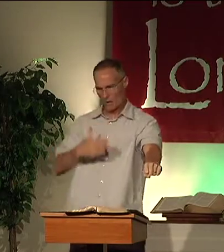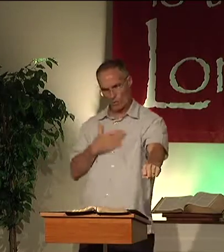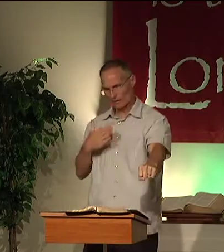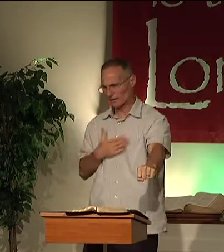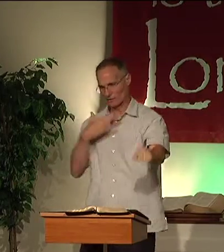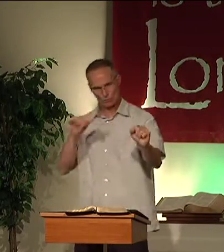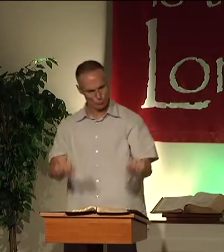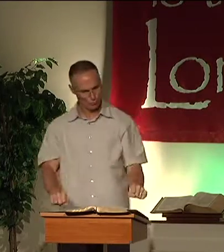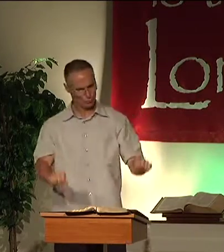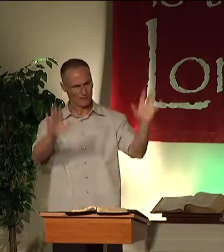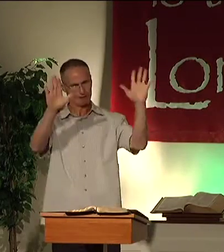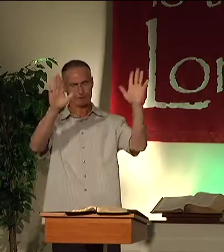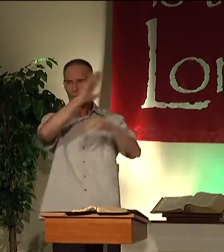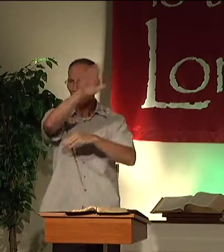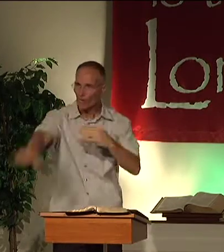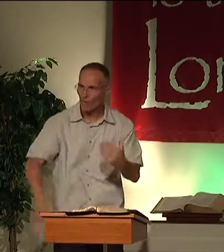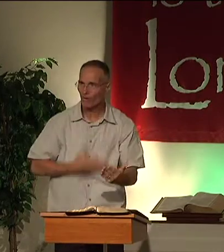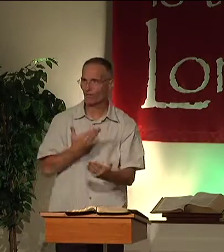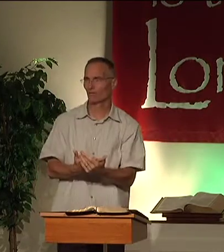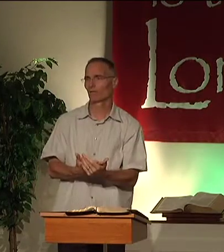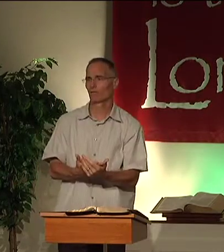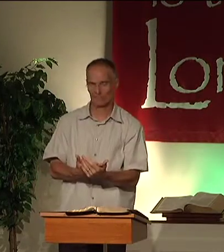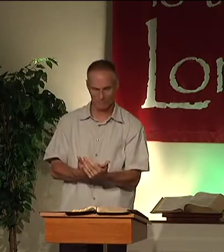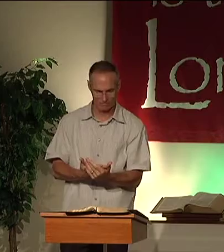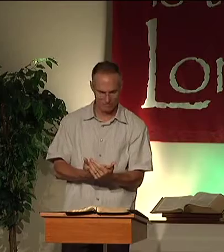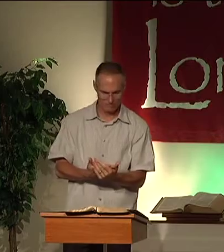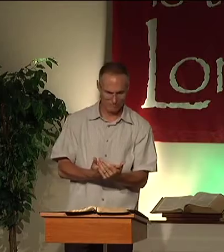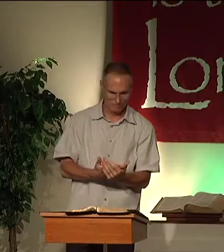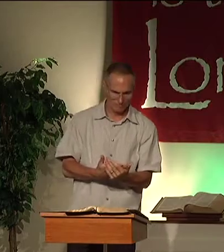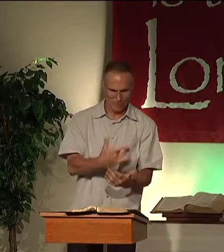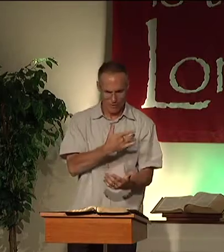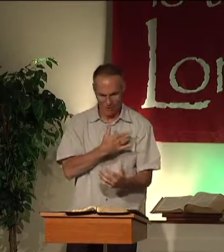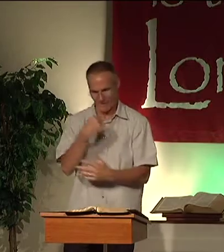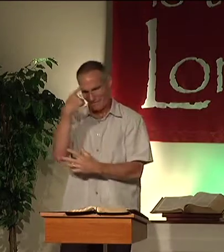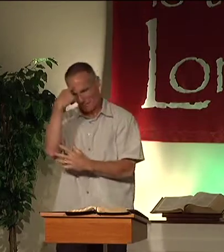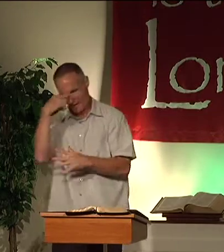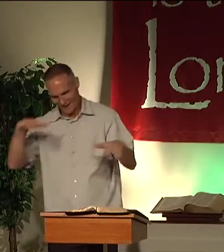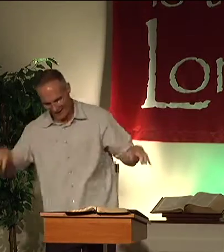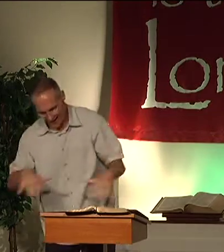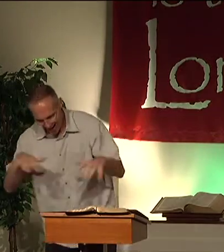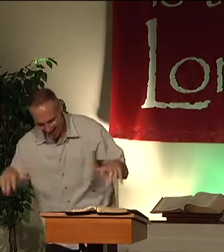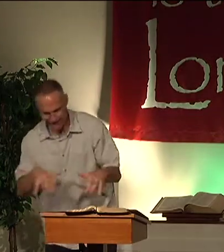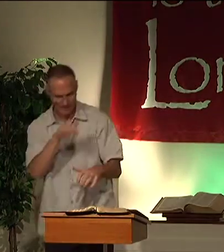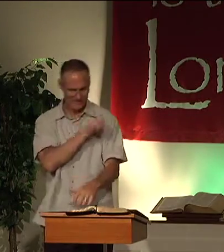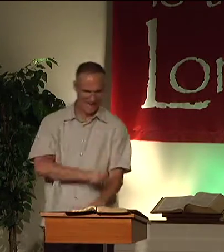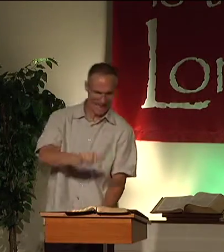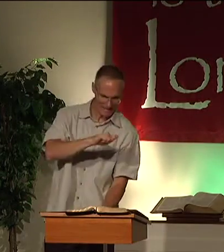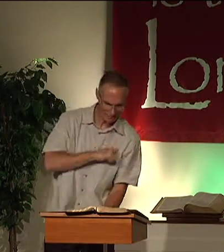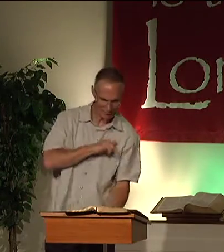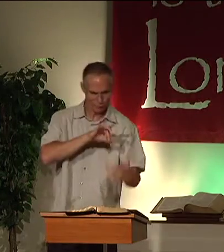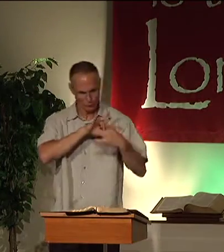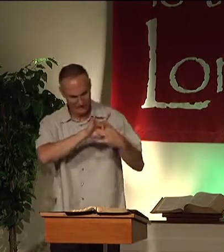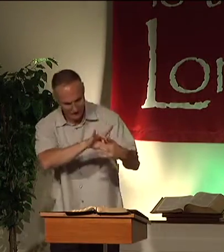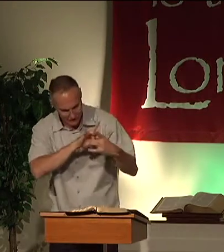If you are not willing to sacrifice by all heart, mind, actions, attitude,